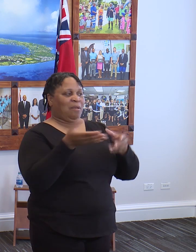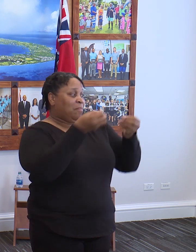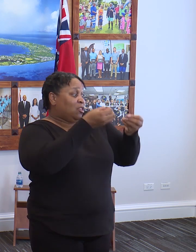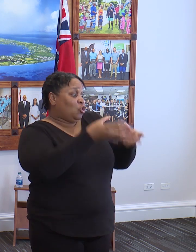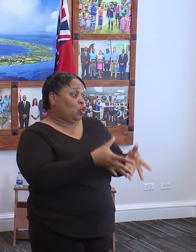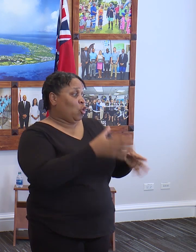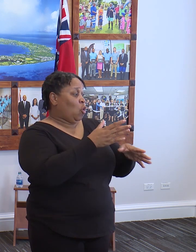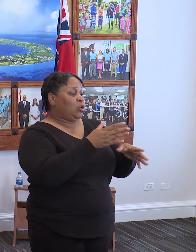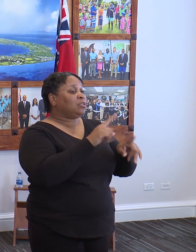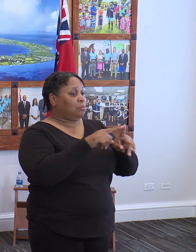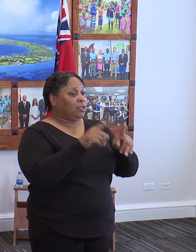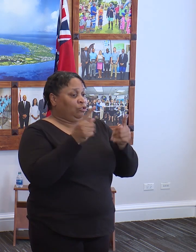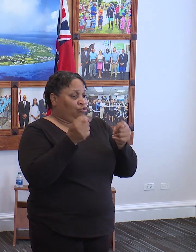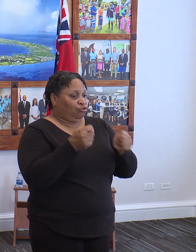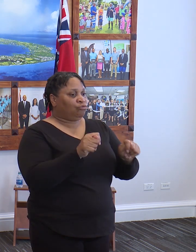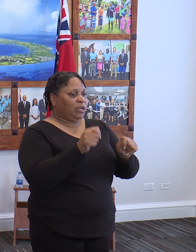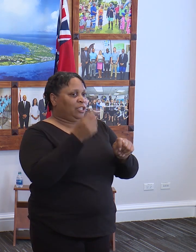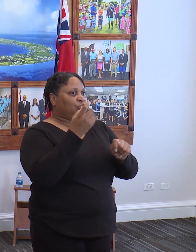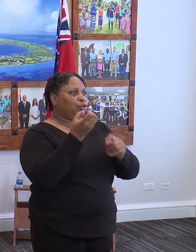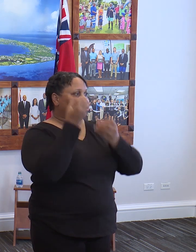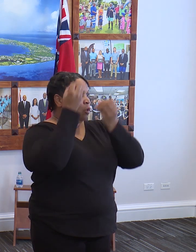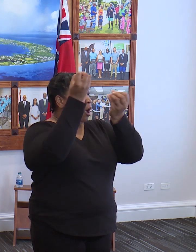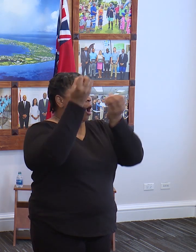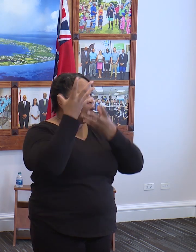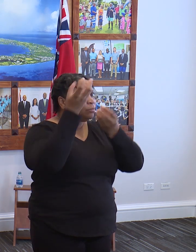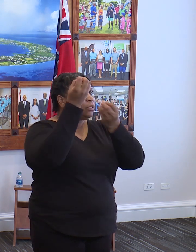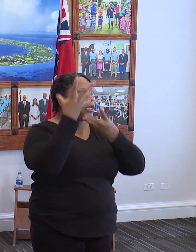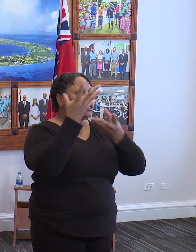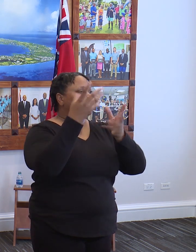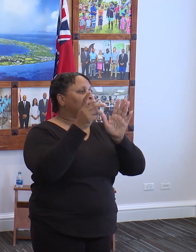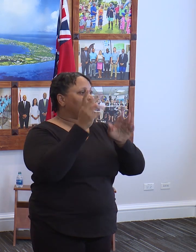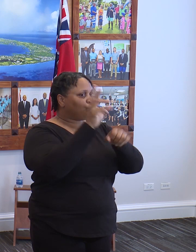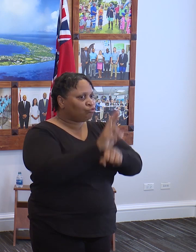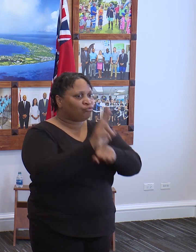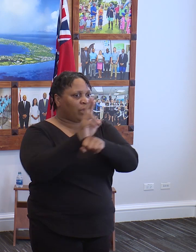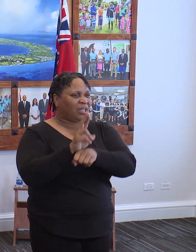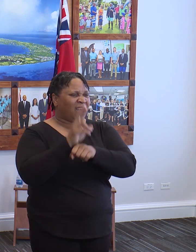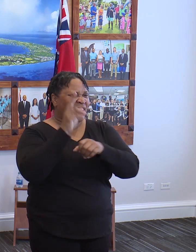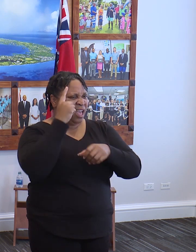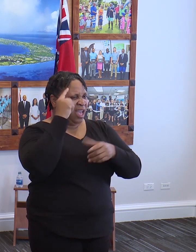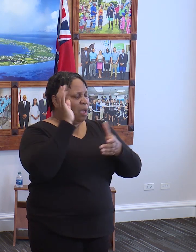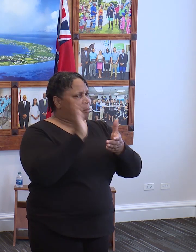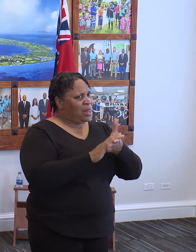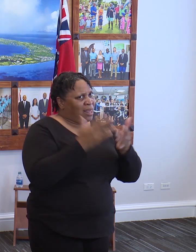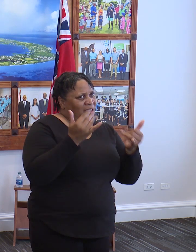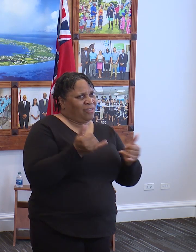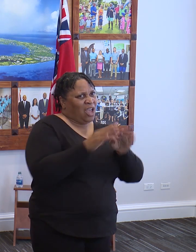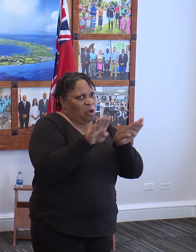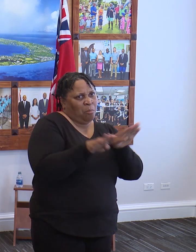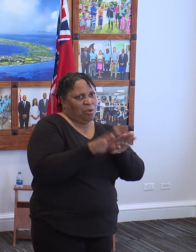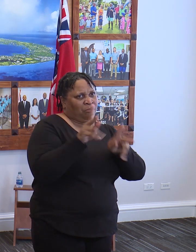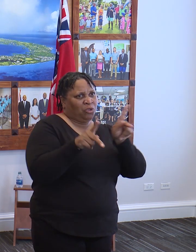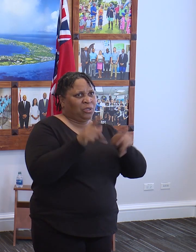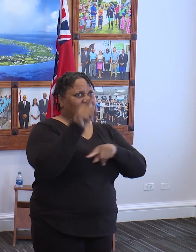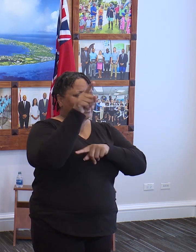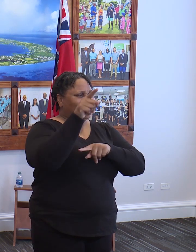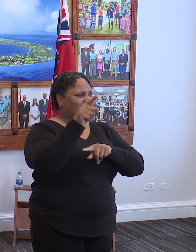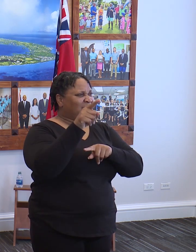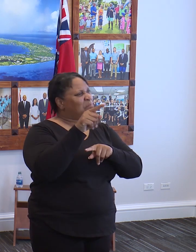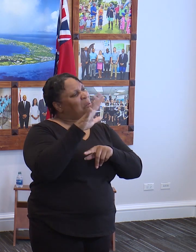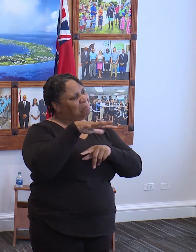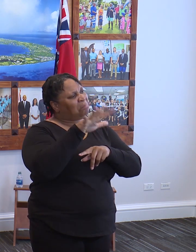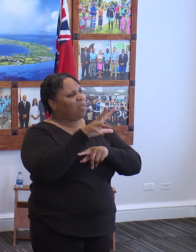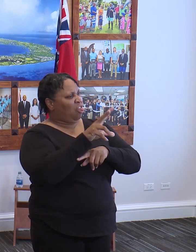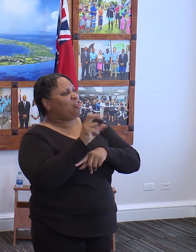the government. So it's something that we're getting updated on on a regular basis. I do believe the number of Bermudians that are currently on the high seas is in excess of